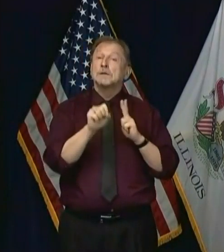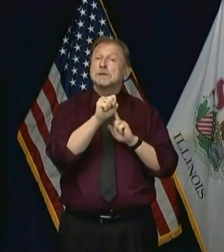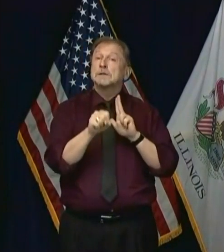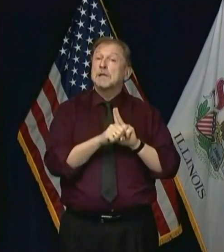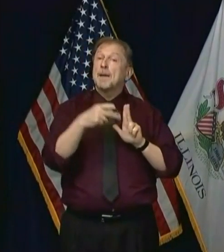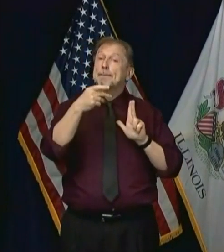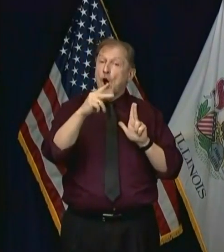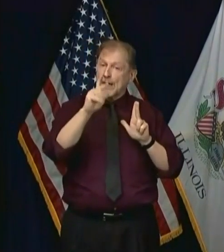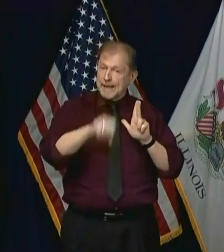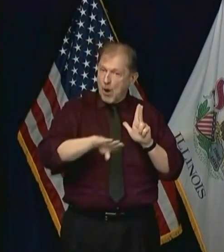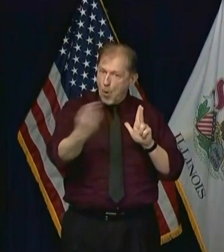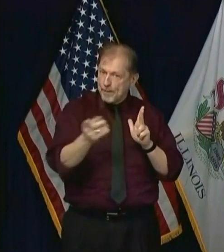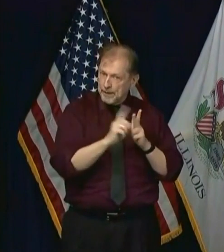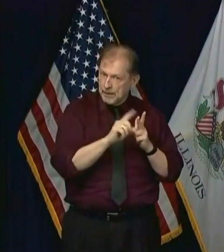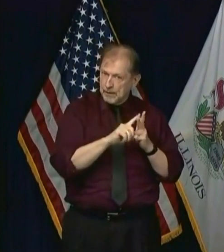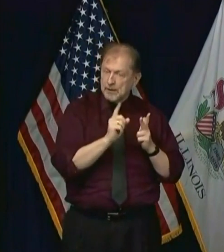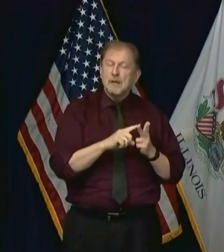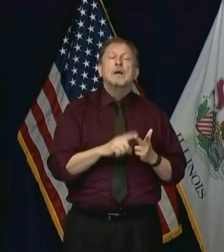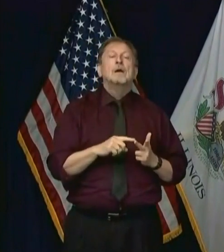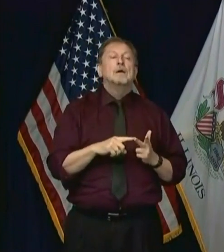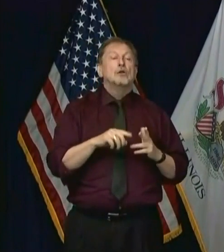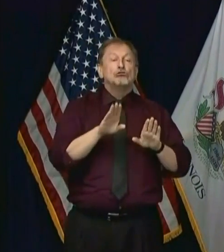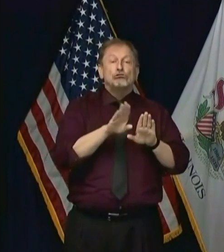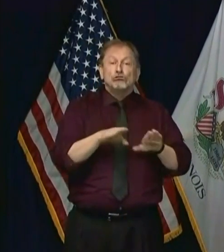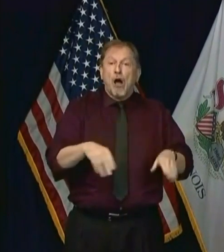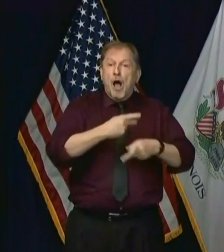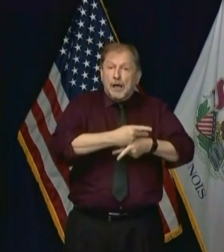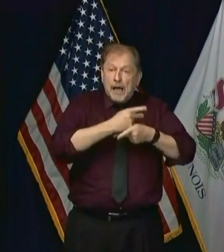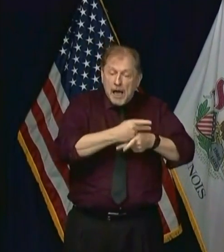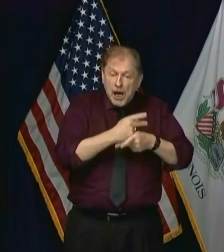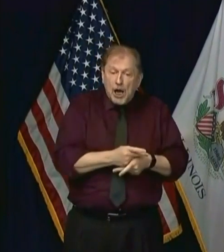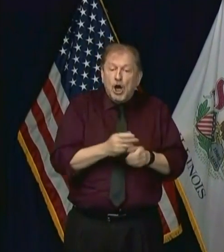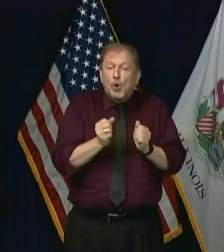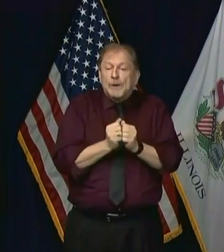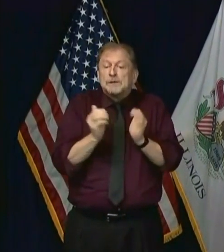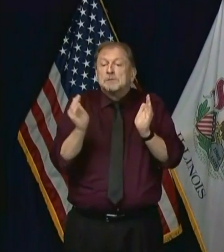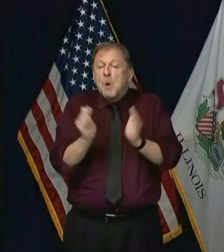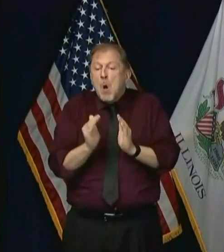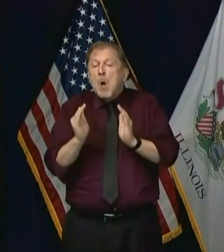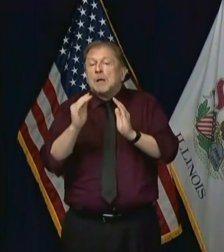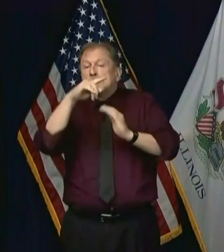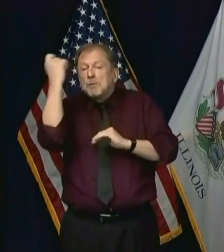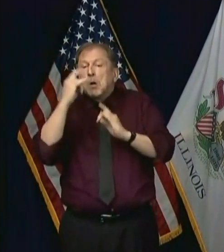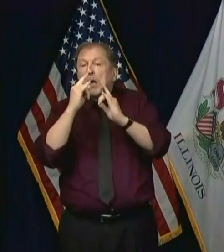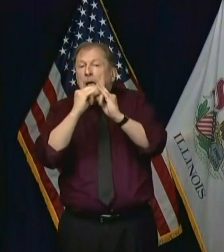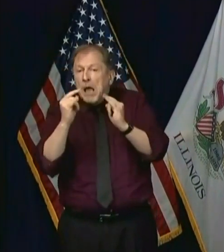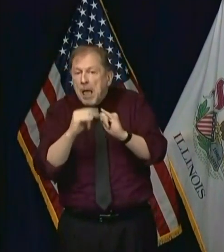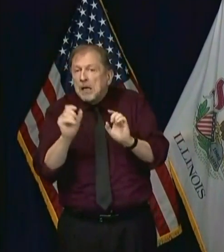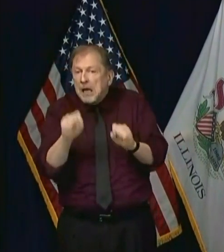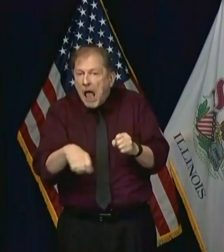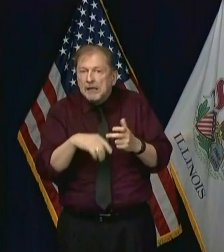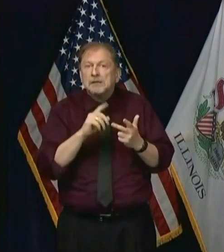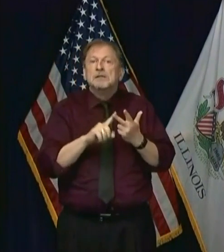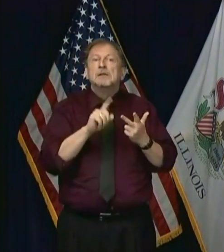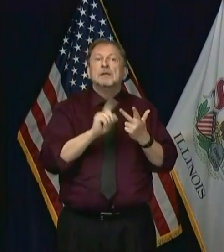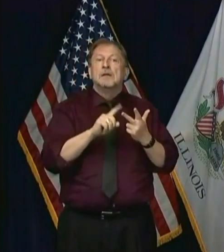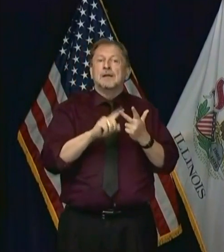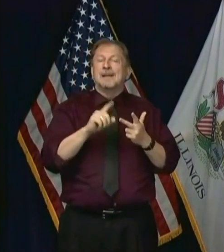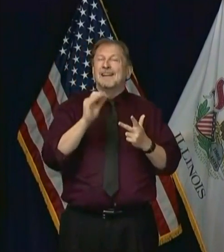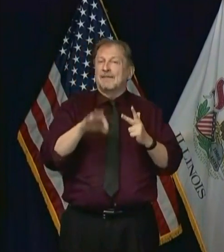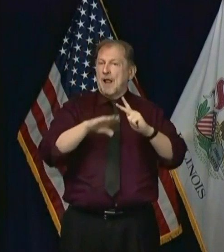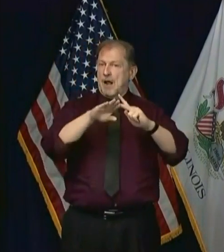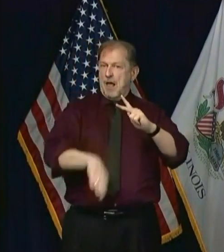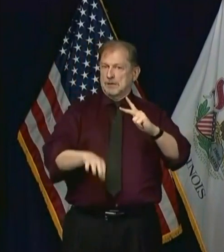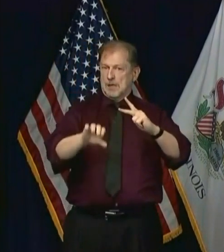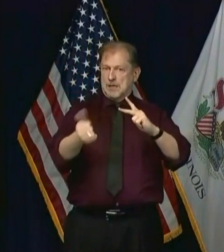Limited child care and summer programs can operate with DPH guidance. All public health gatherings of 10 people or fewer